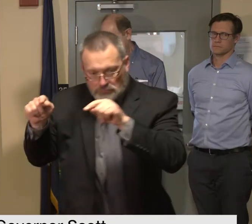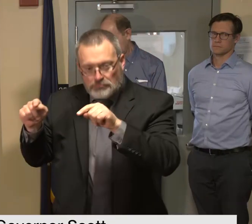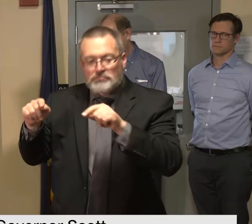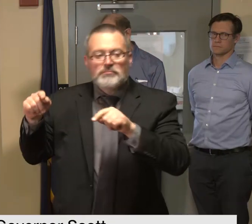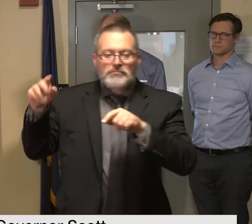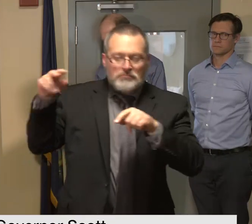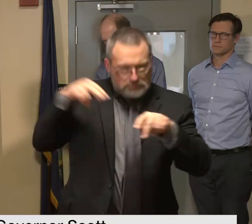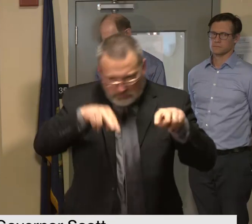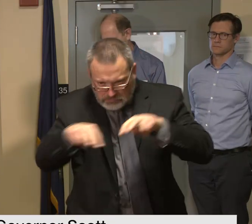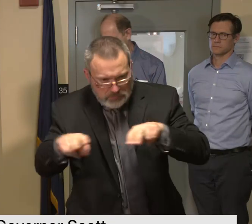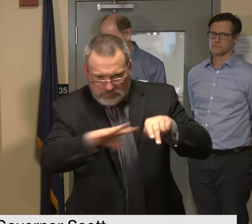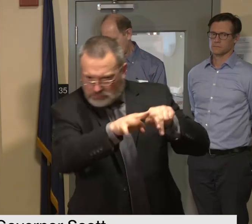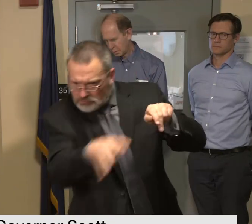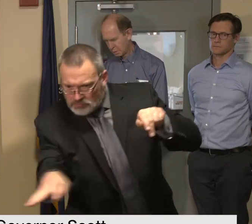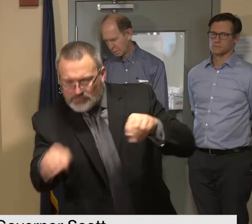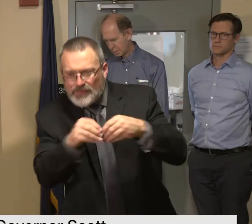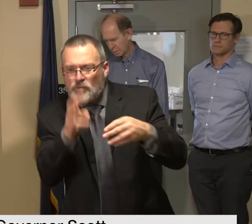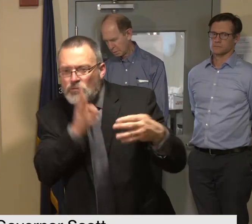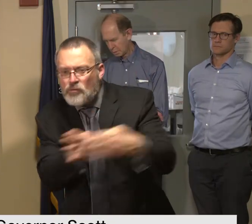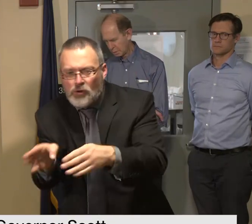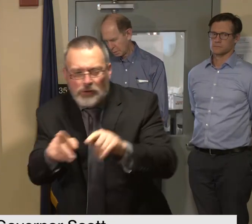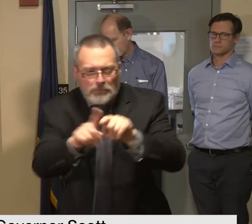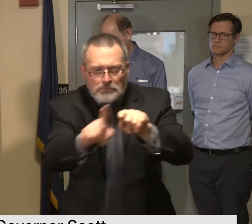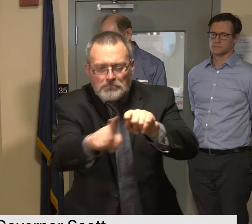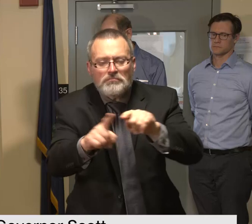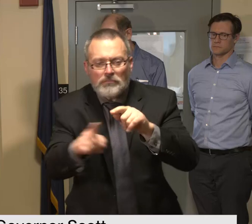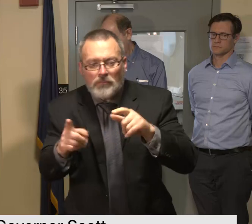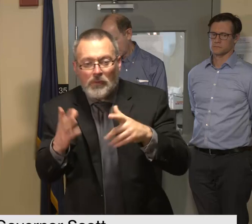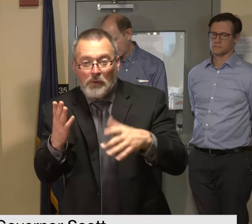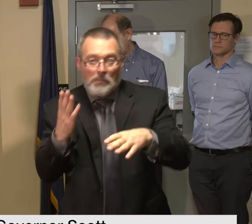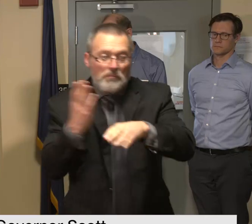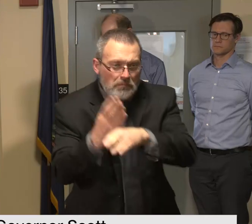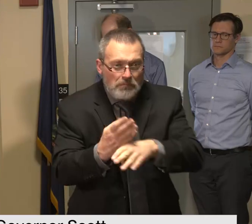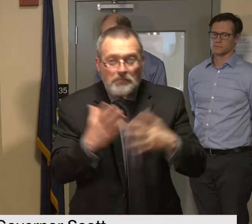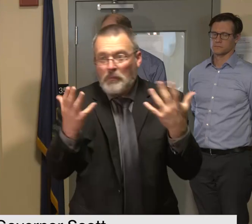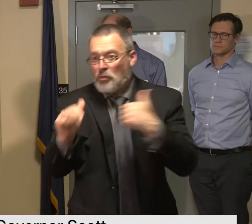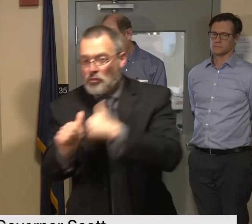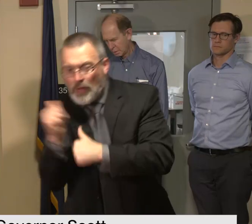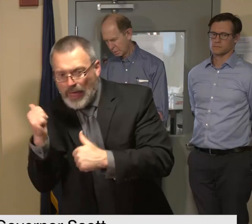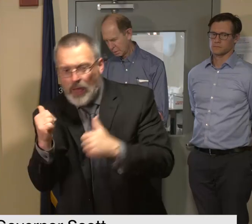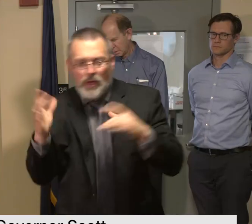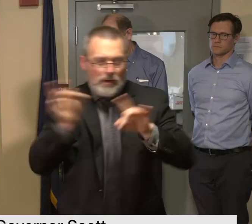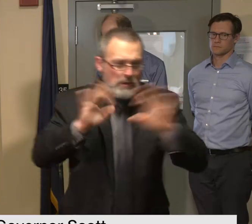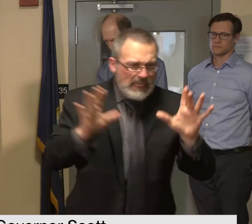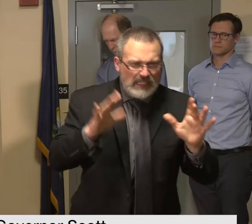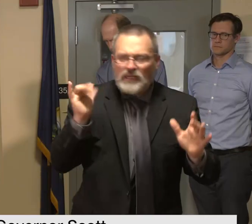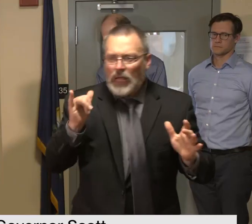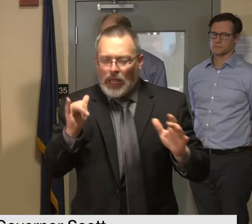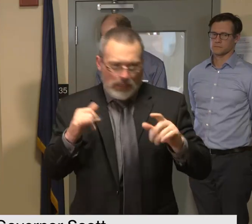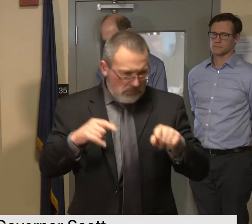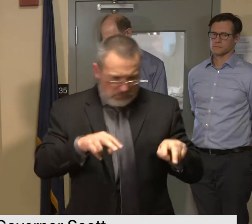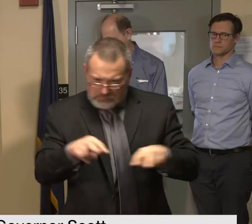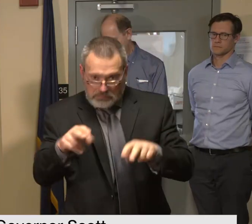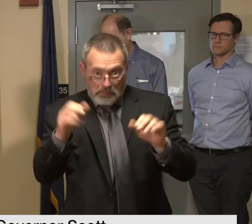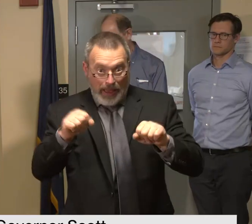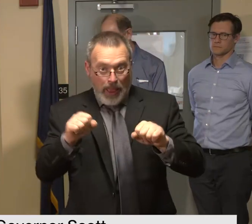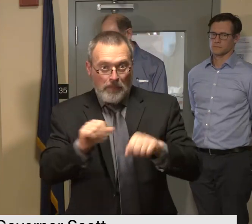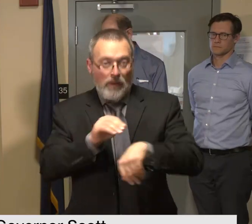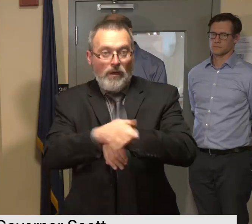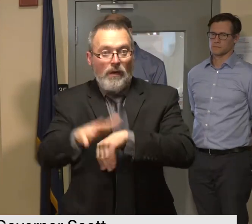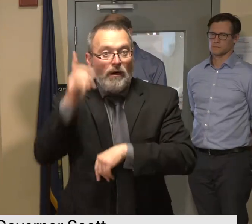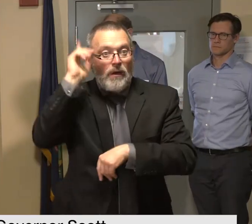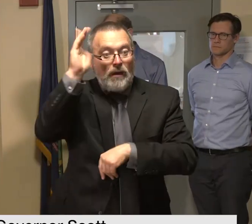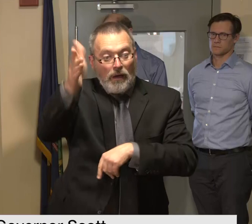or other constrictions uh threatening in future flood events we will work over the next week to create a better